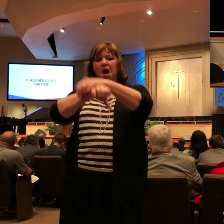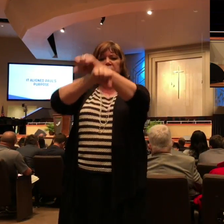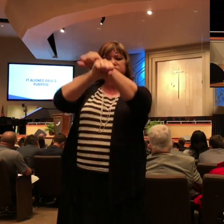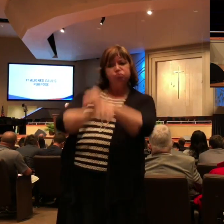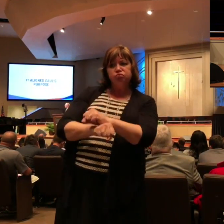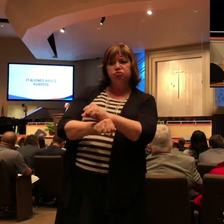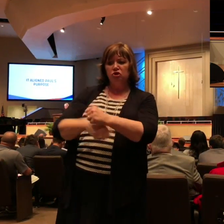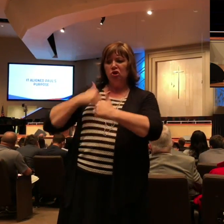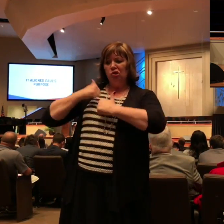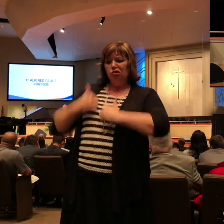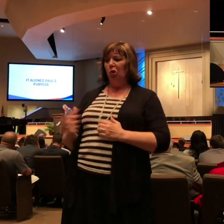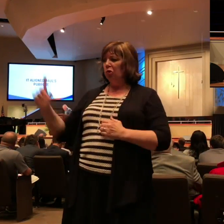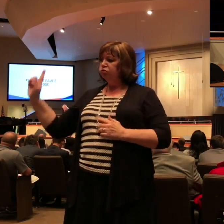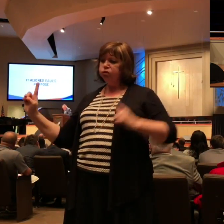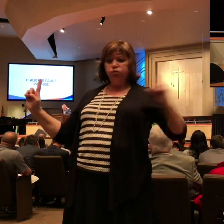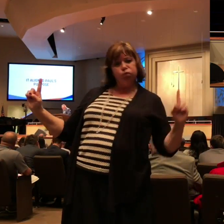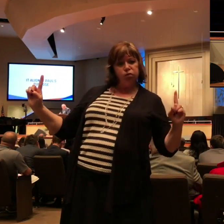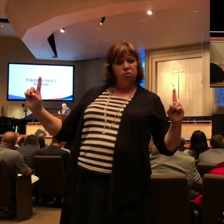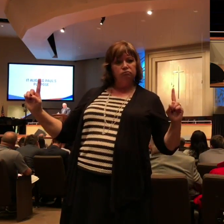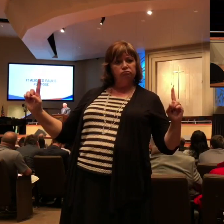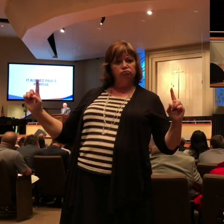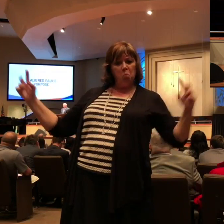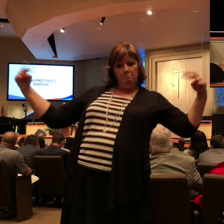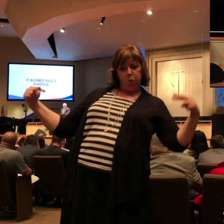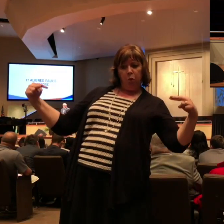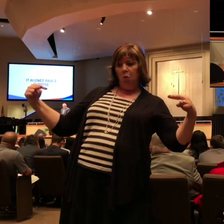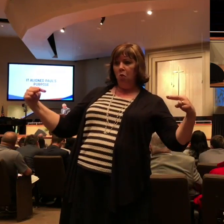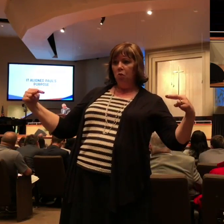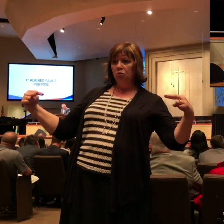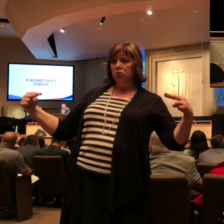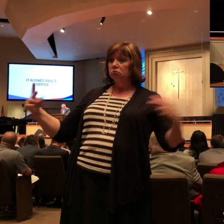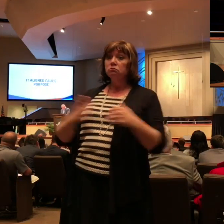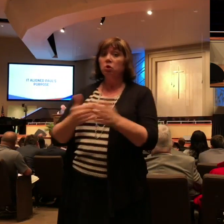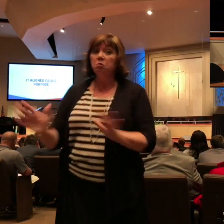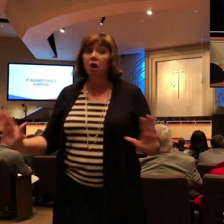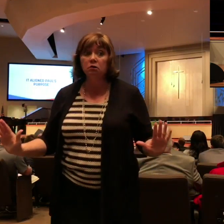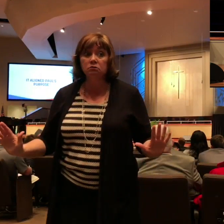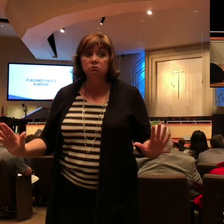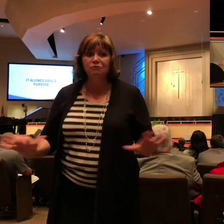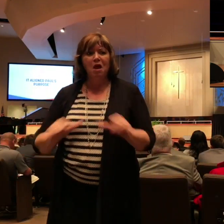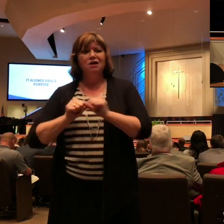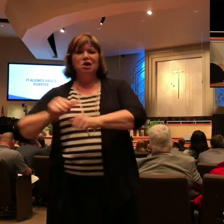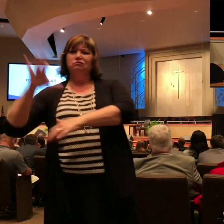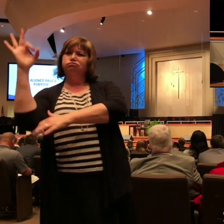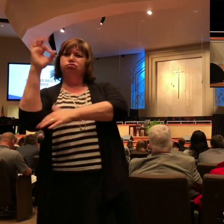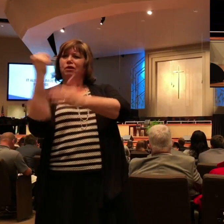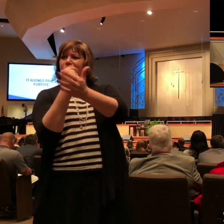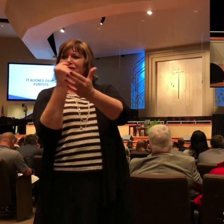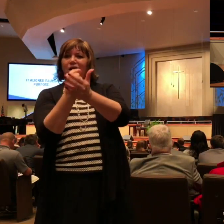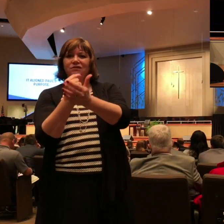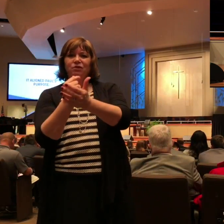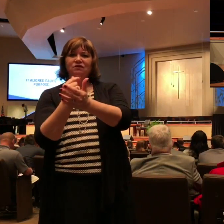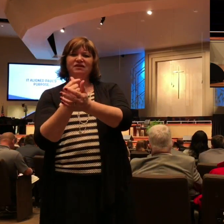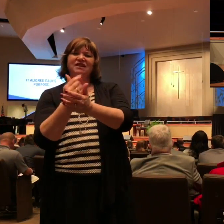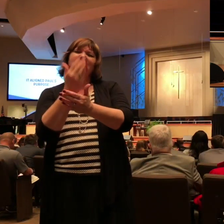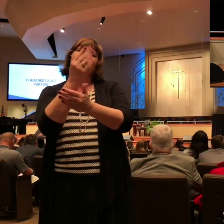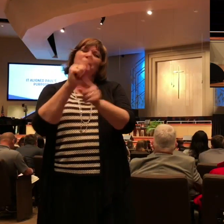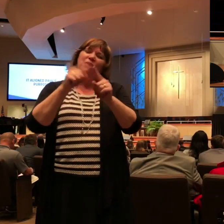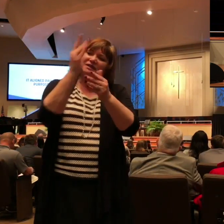as he is sharing this with the believers in Philippi what an encouragement. They were downcast because of his suffering they were